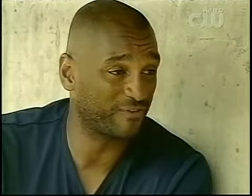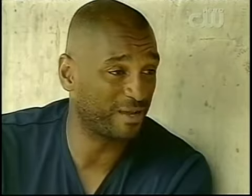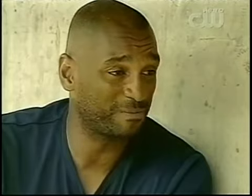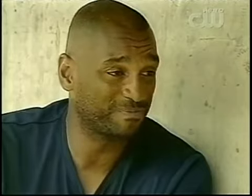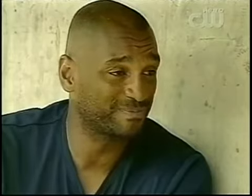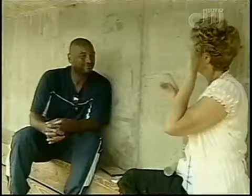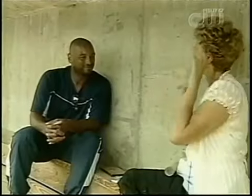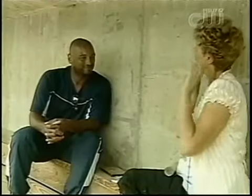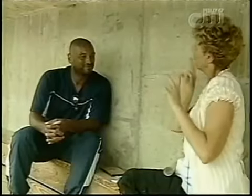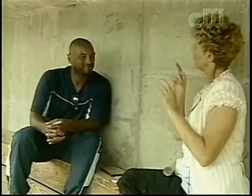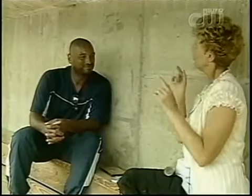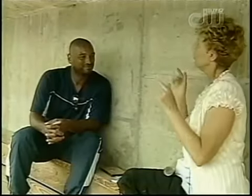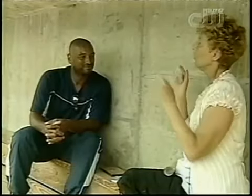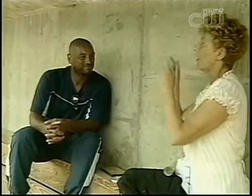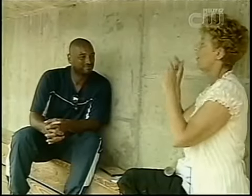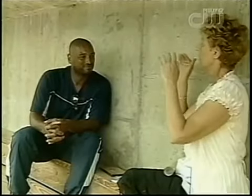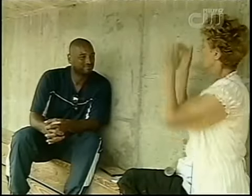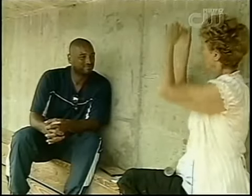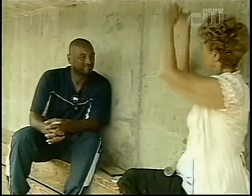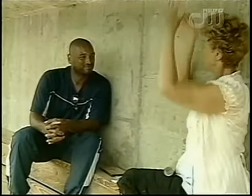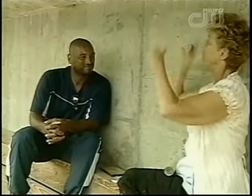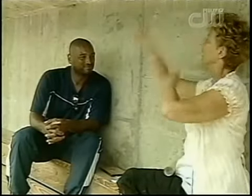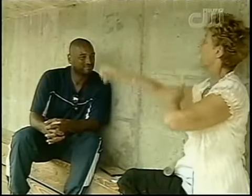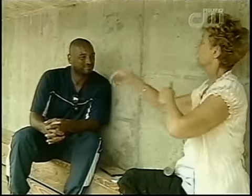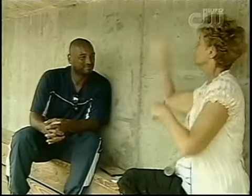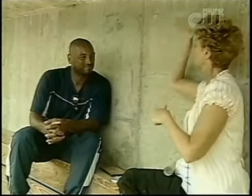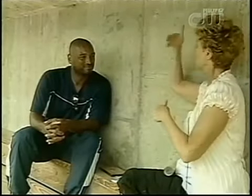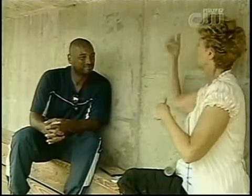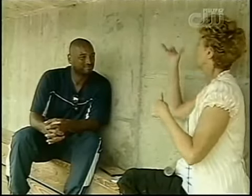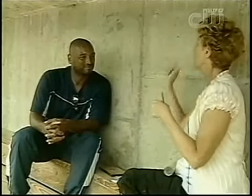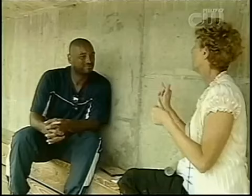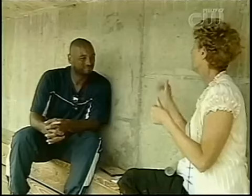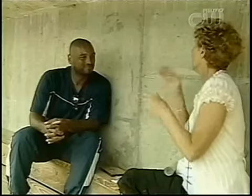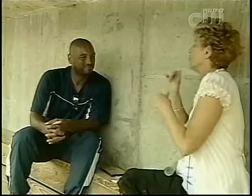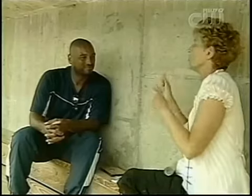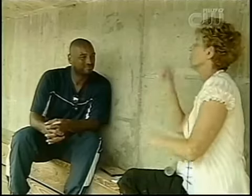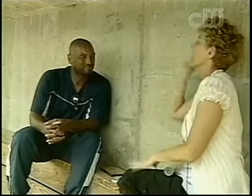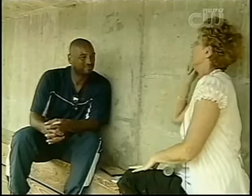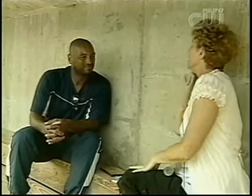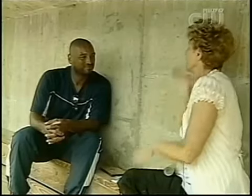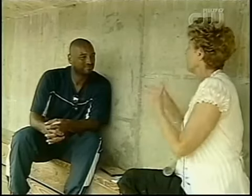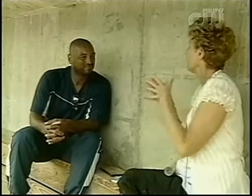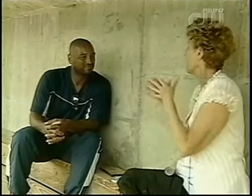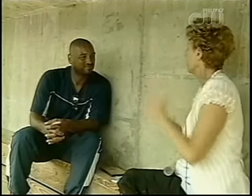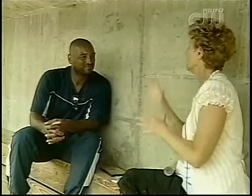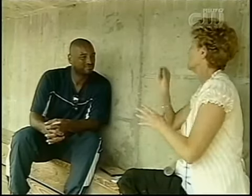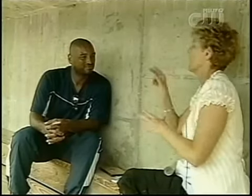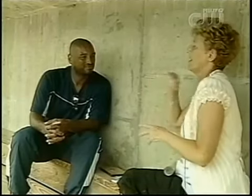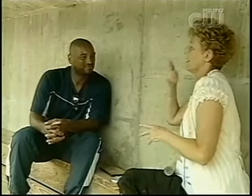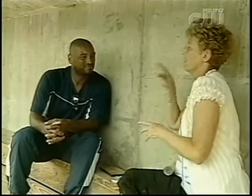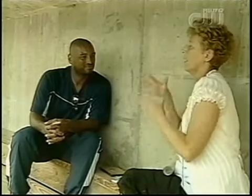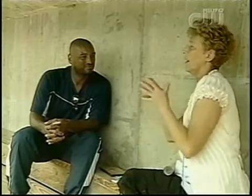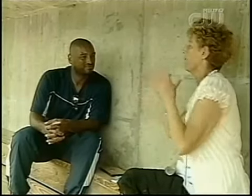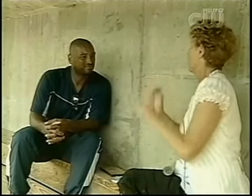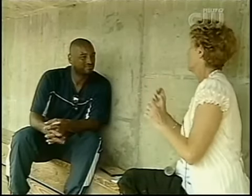be in the Hall of Fame. Yep. So our real goal beyond Dummy Hoy is just that deaf Americans